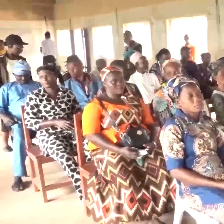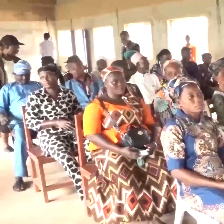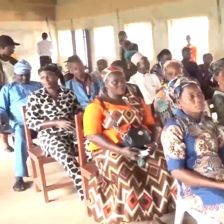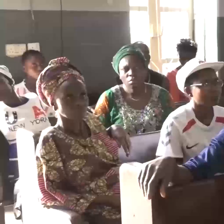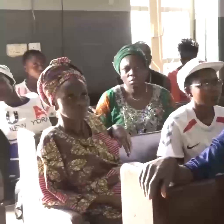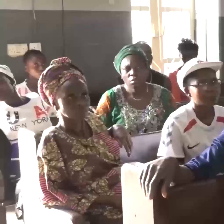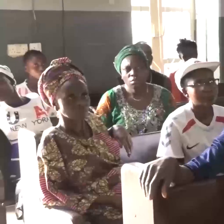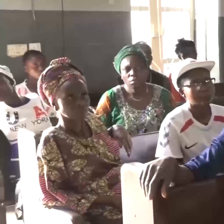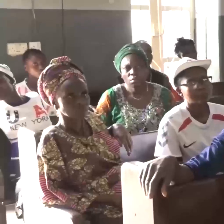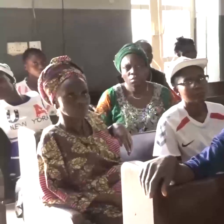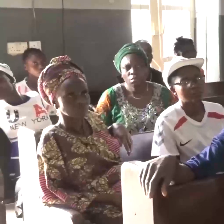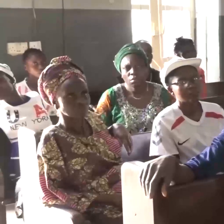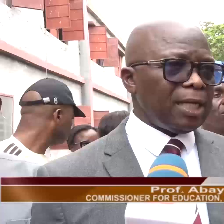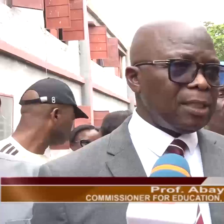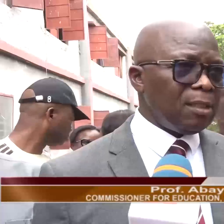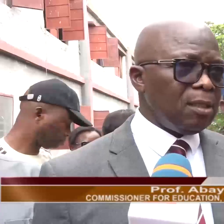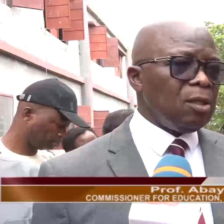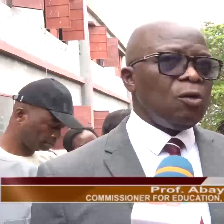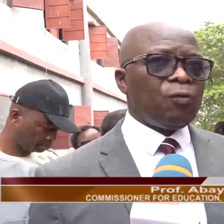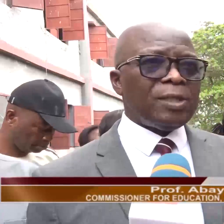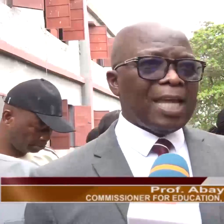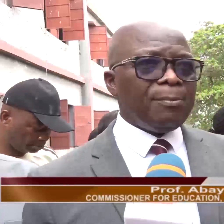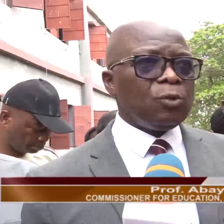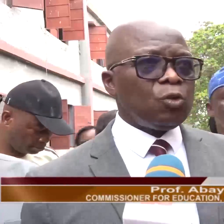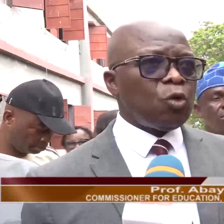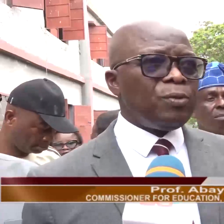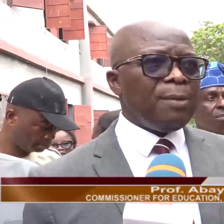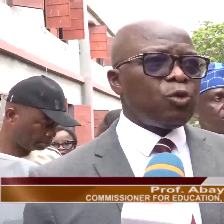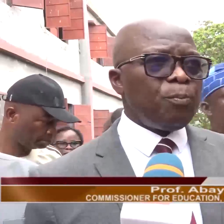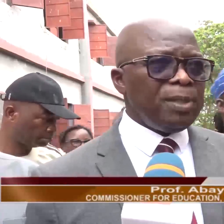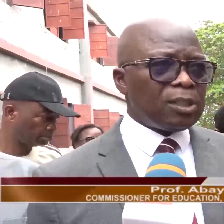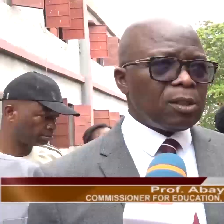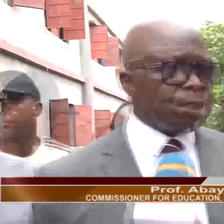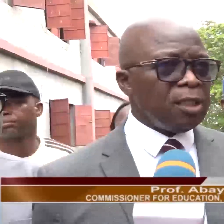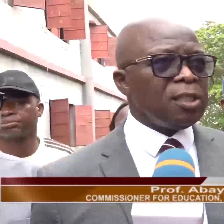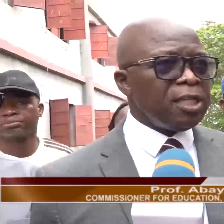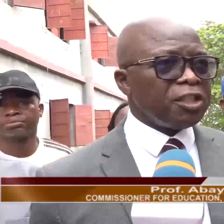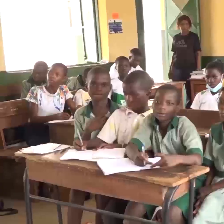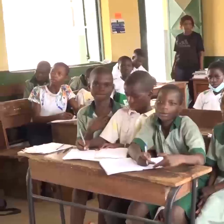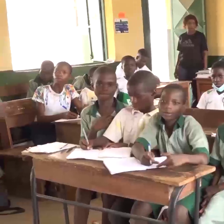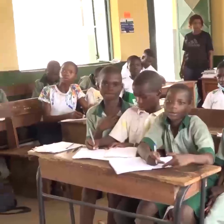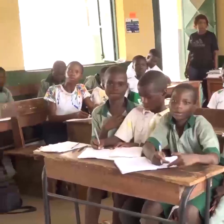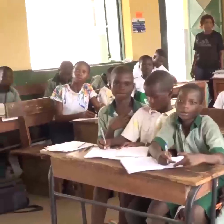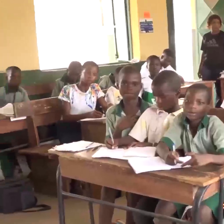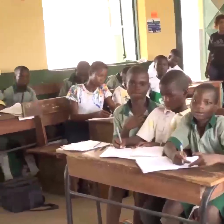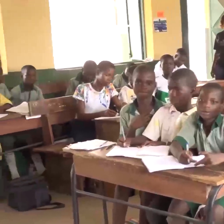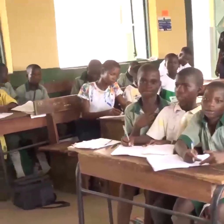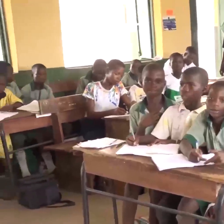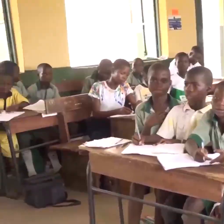The Commissioner for Education, Science and Technology, Professor Abayomi Aribabu, who monitored the exercise, notes that the